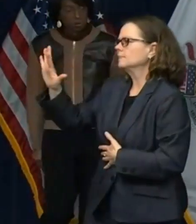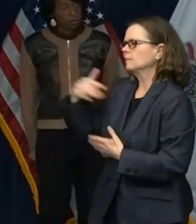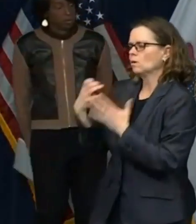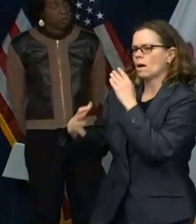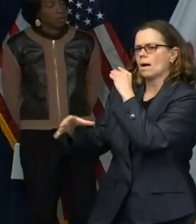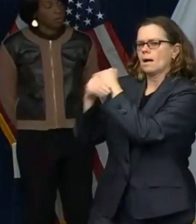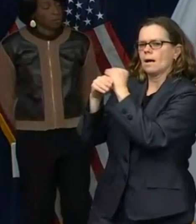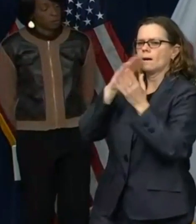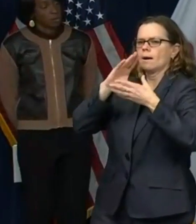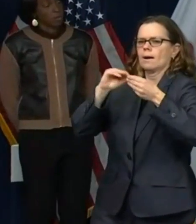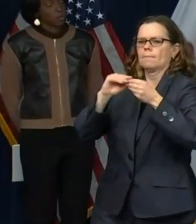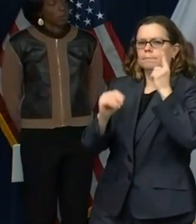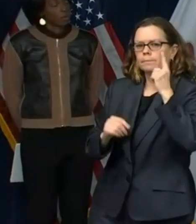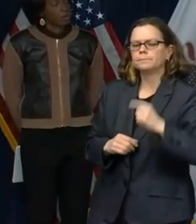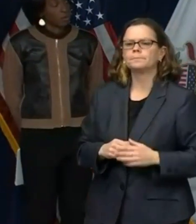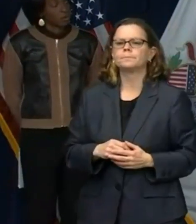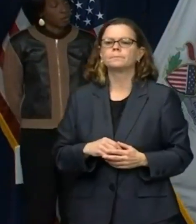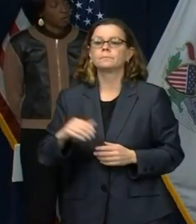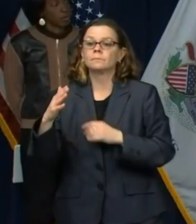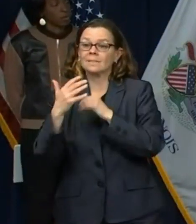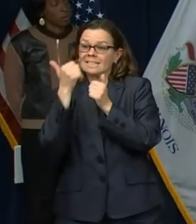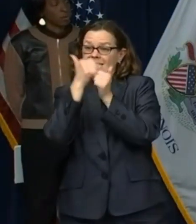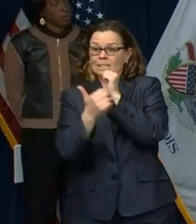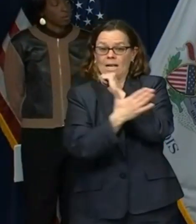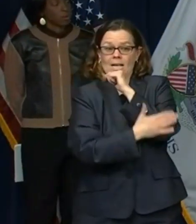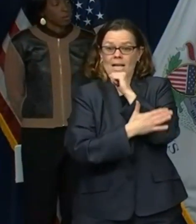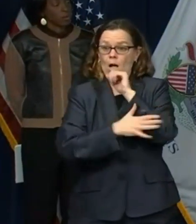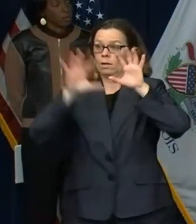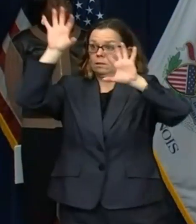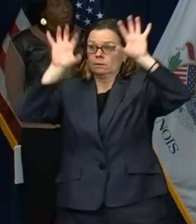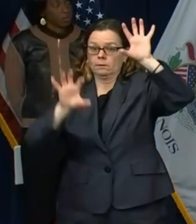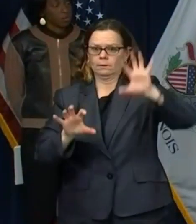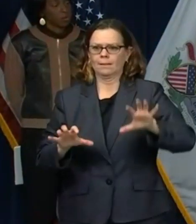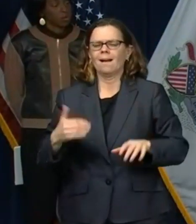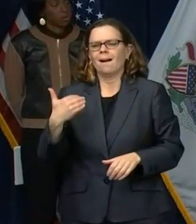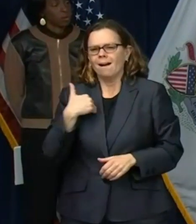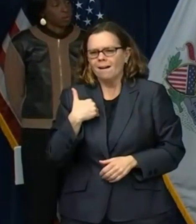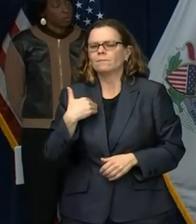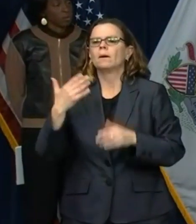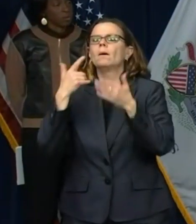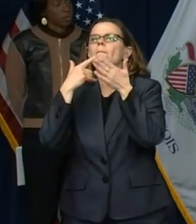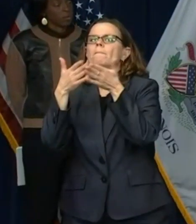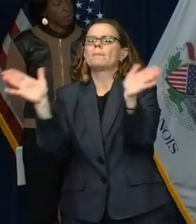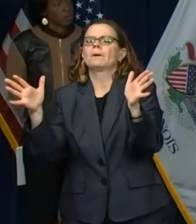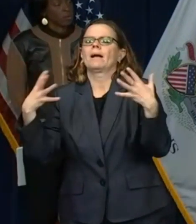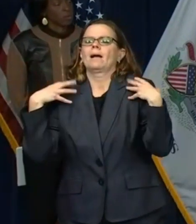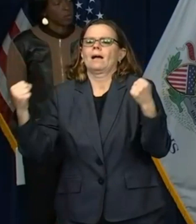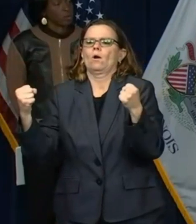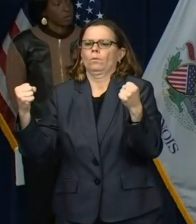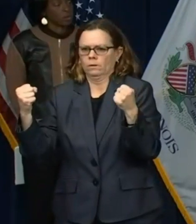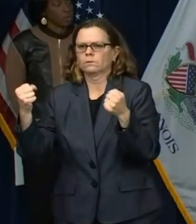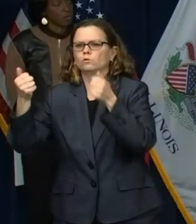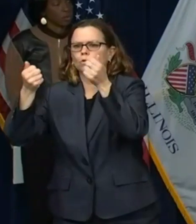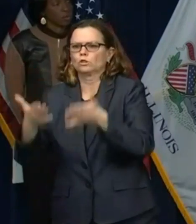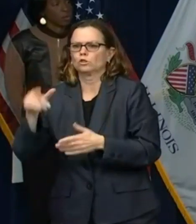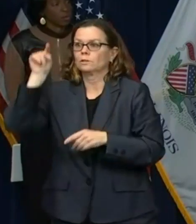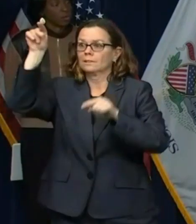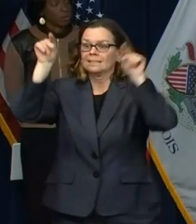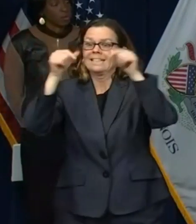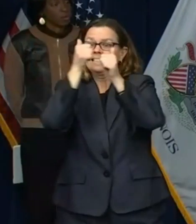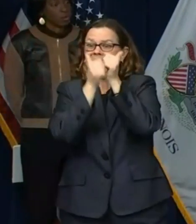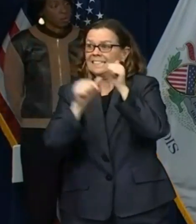director to ask that, you know, to actually go in and test